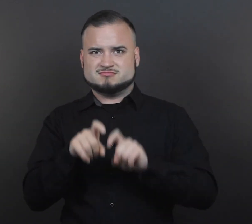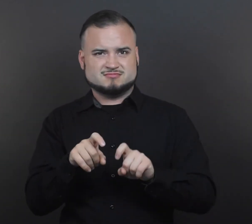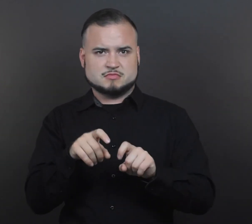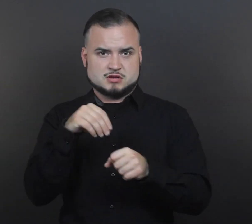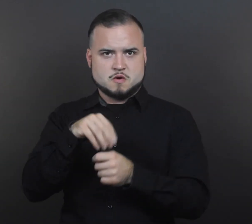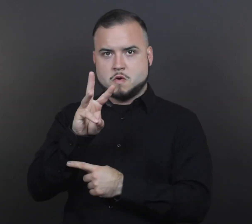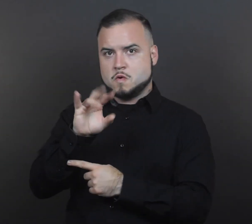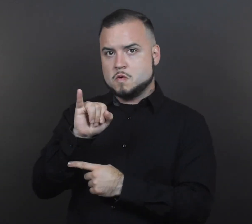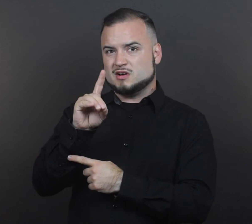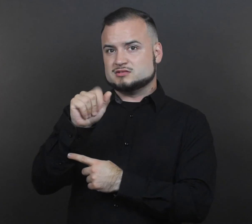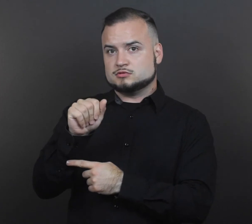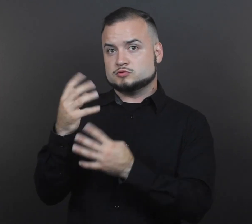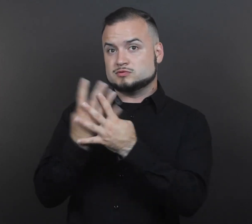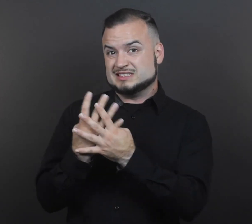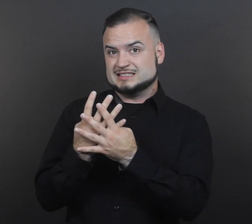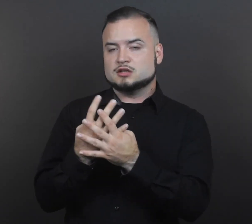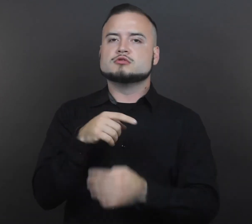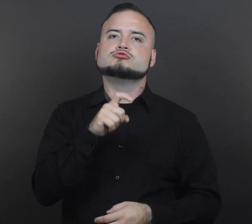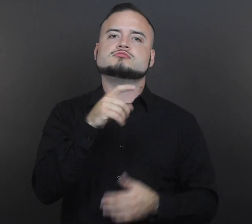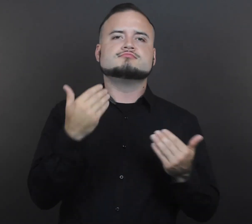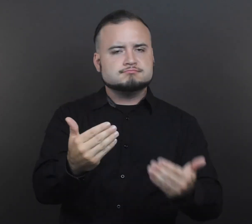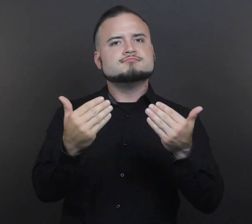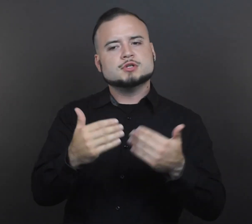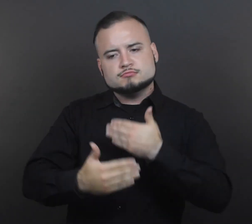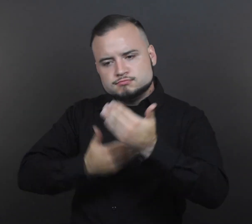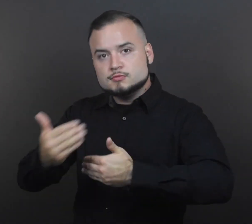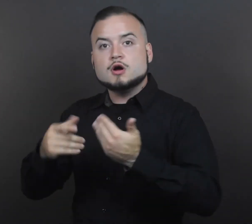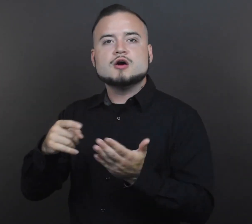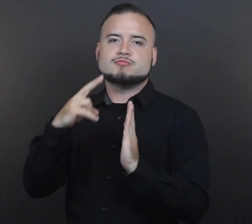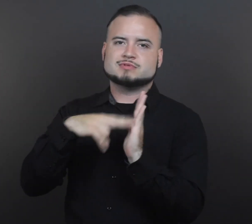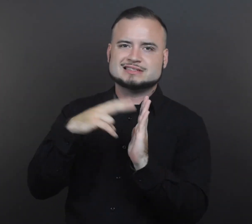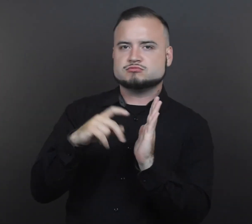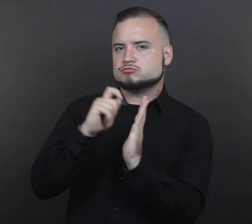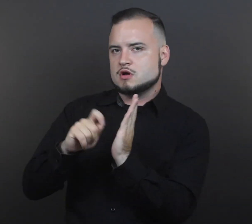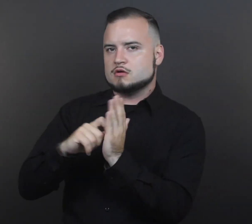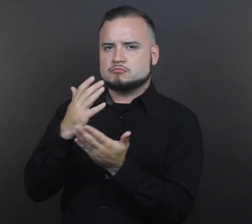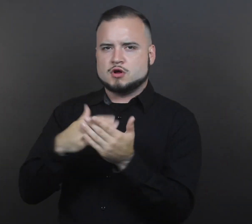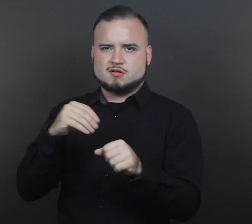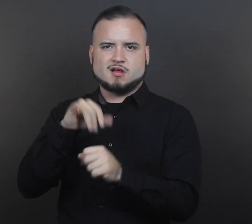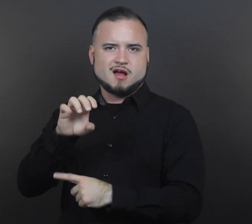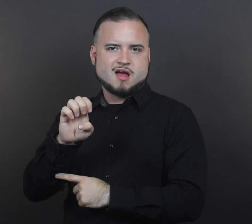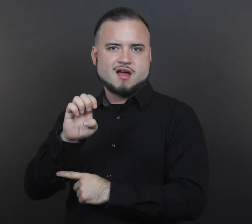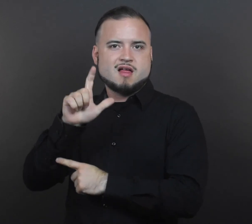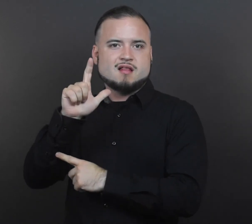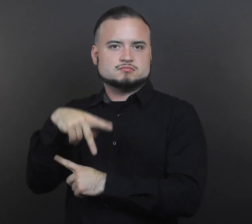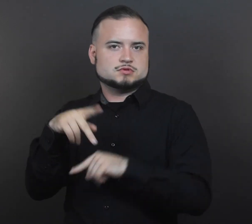participate in the reading and writing portions of this ELP test. Deaf Students and English